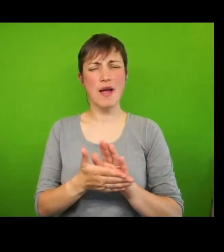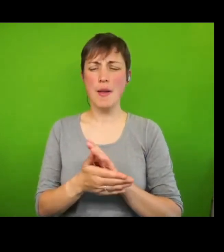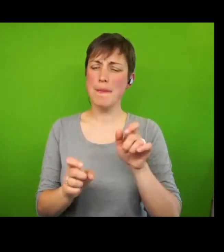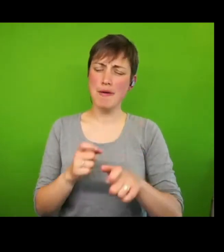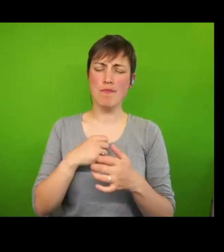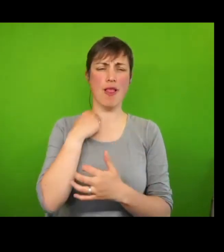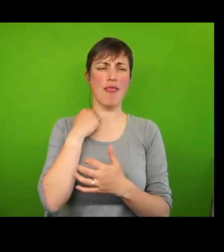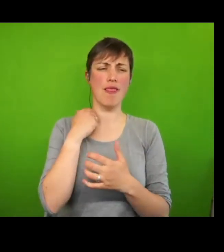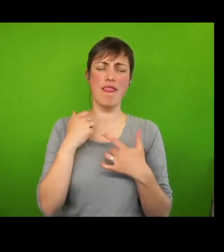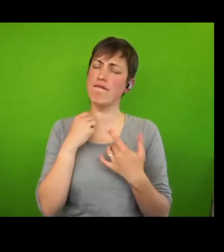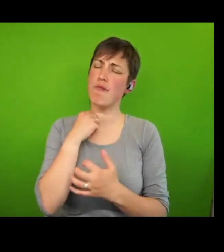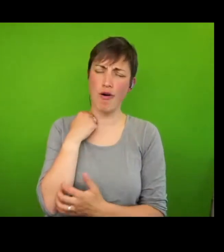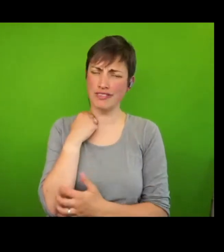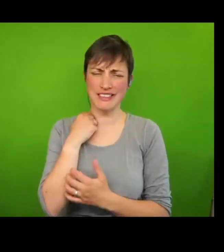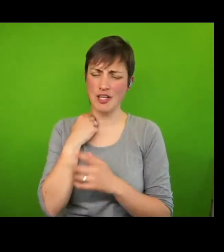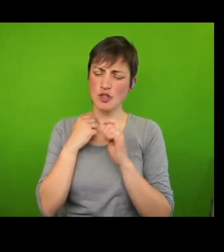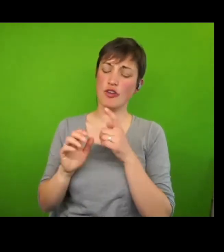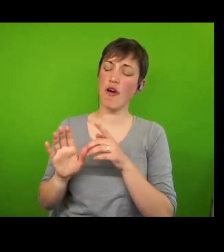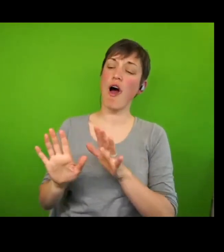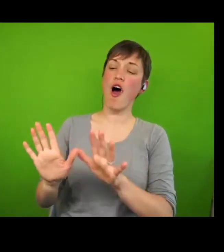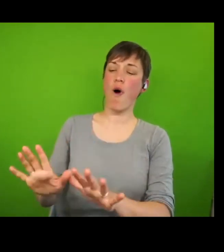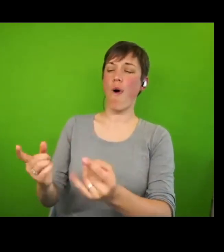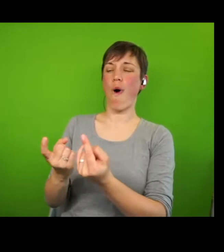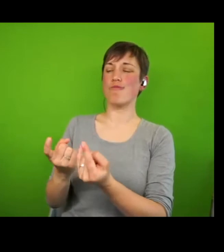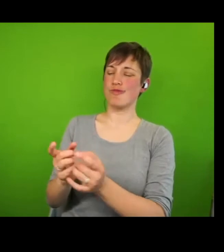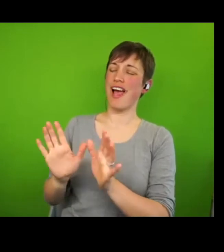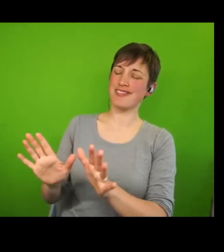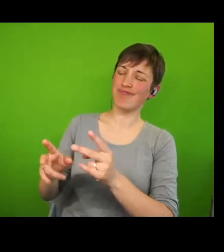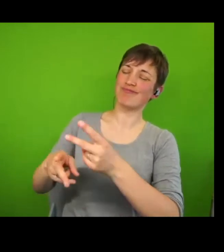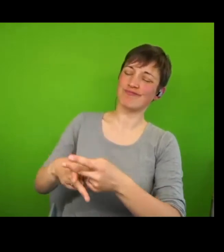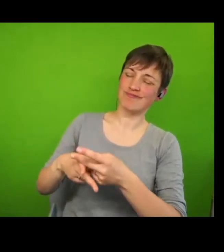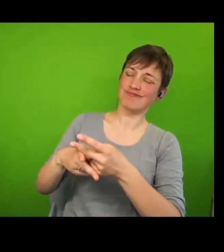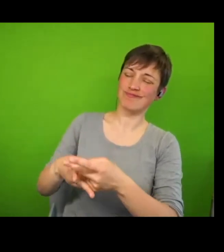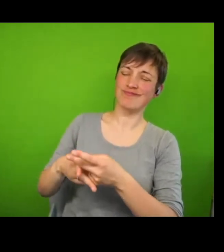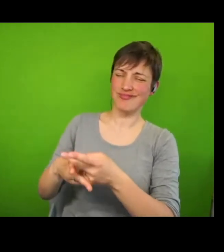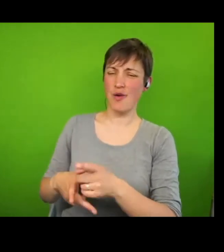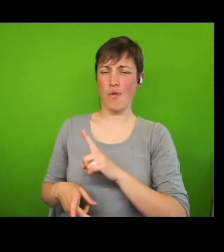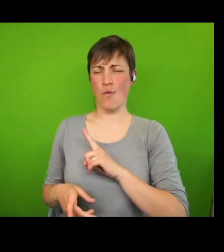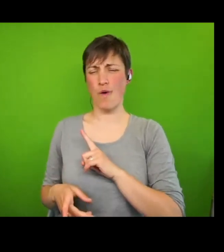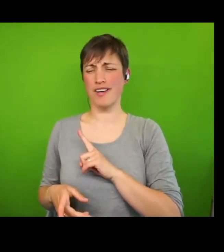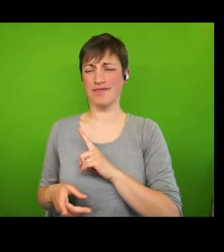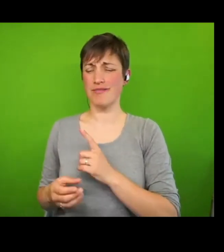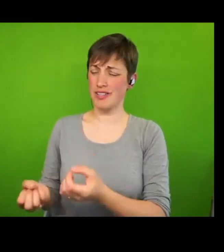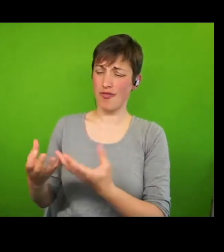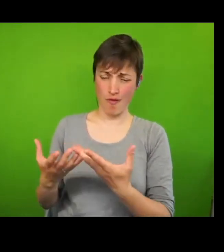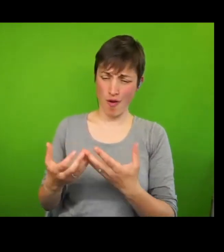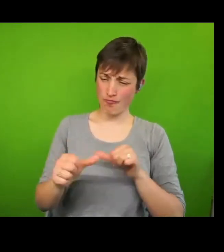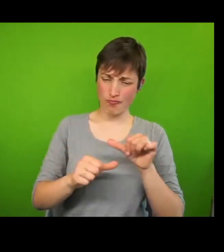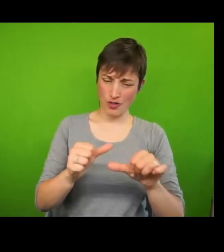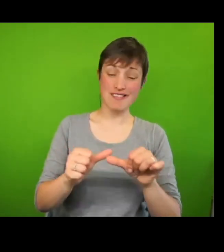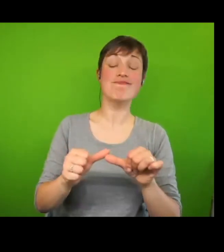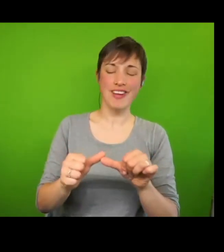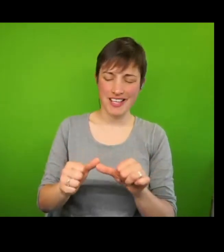poverty and treat them as passive objects, because to do so contributes to the process of othering,